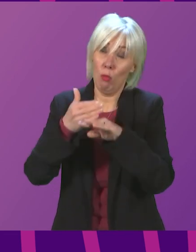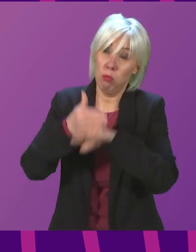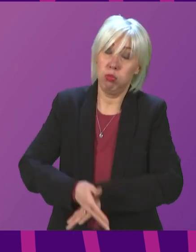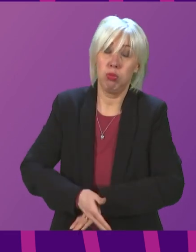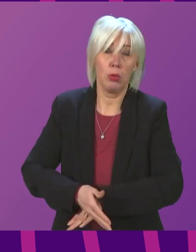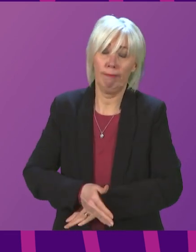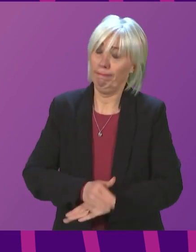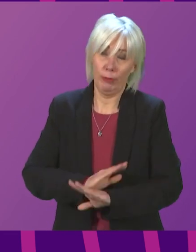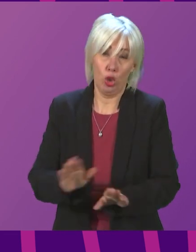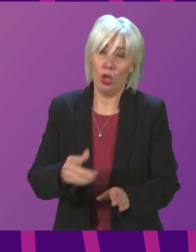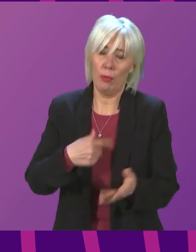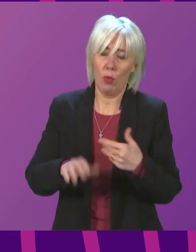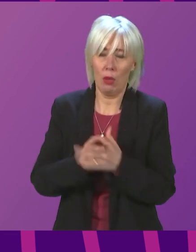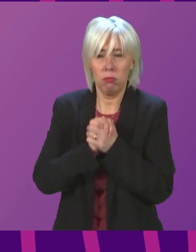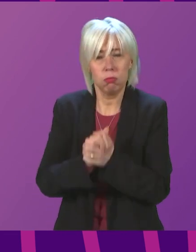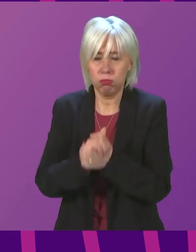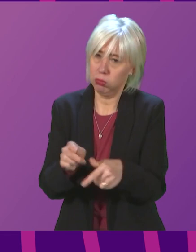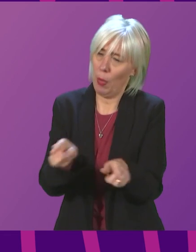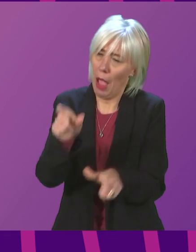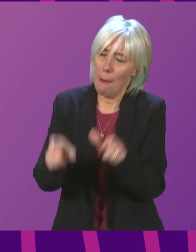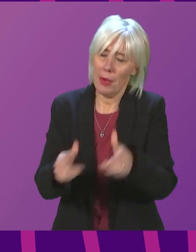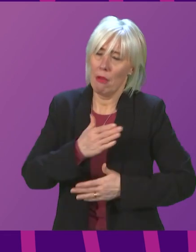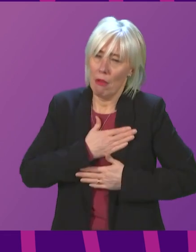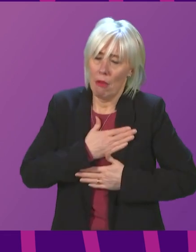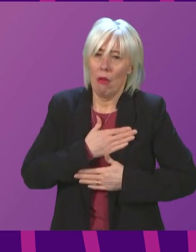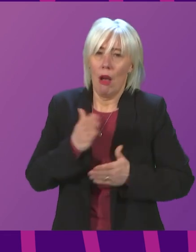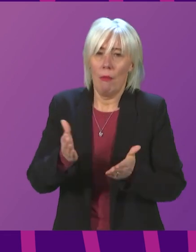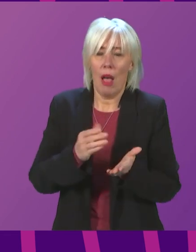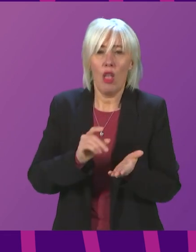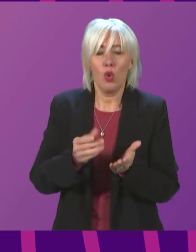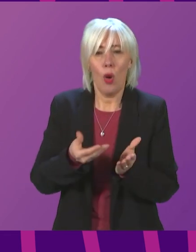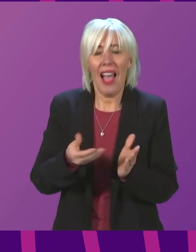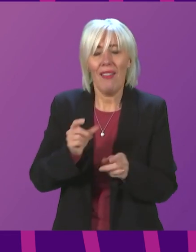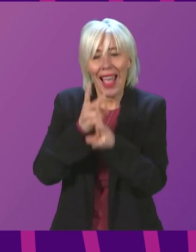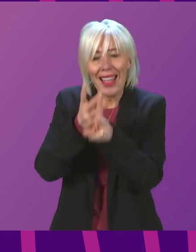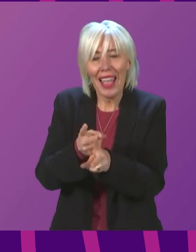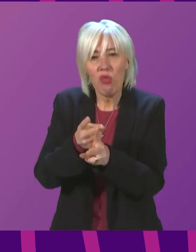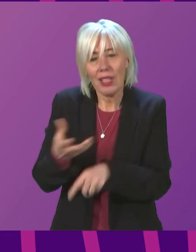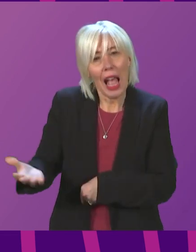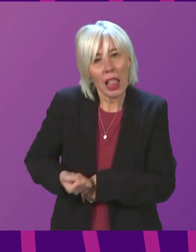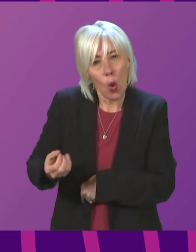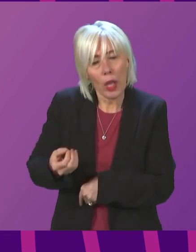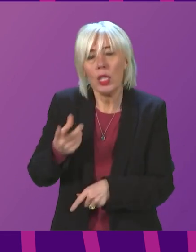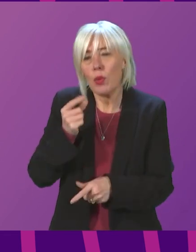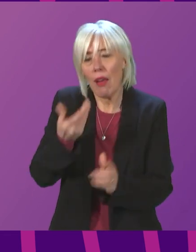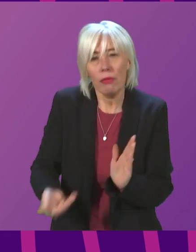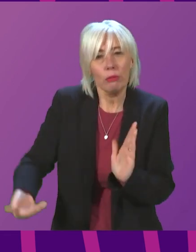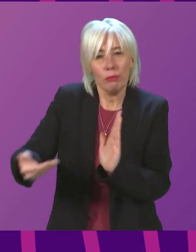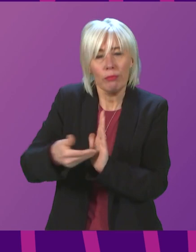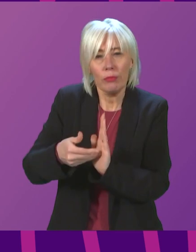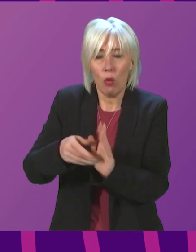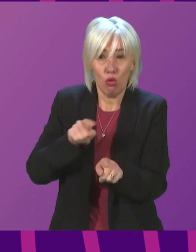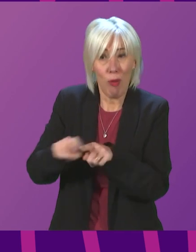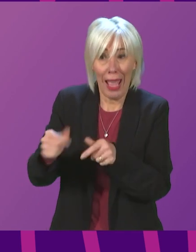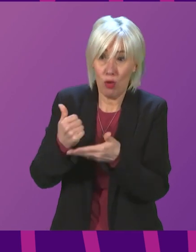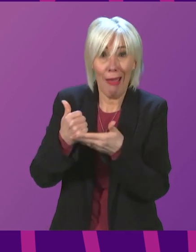we owe them, but through a number of strands, the supplement to the carers' allowance, example, where we try to do more to